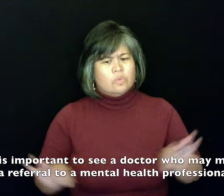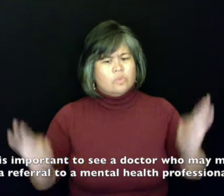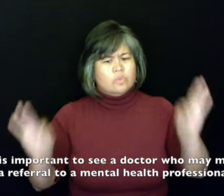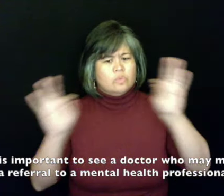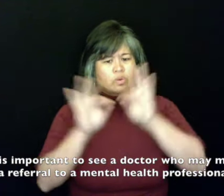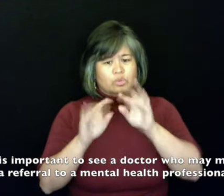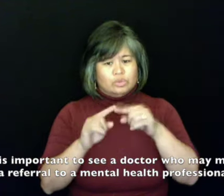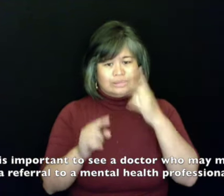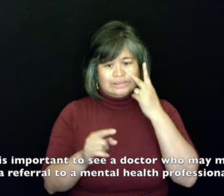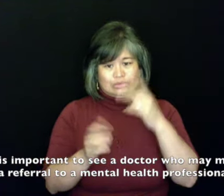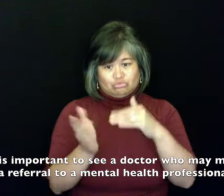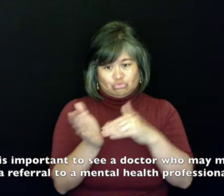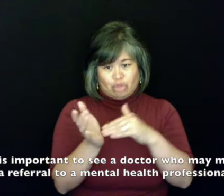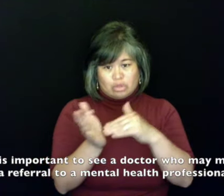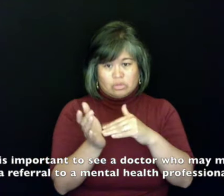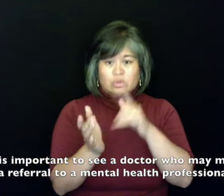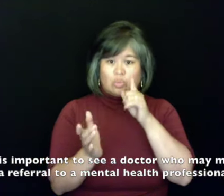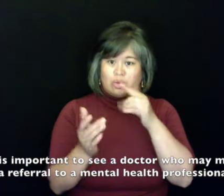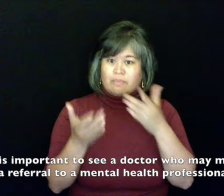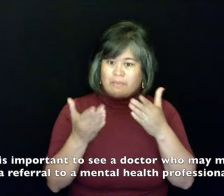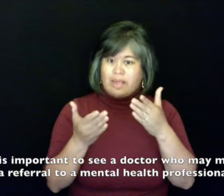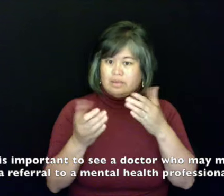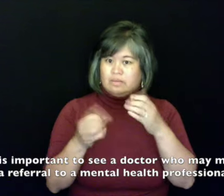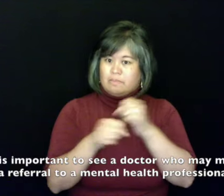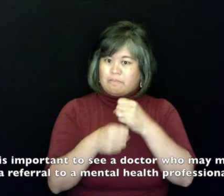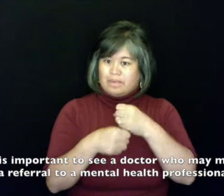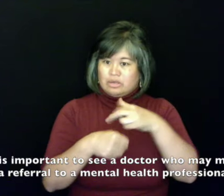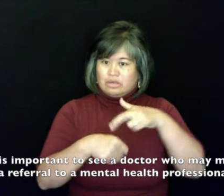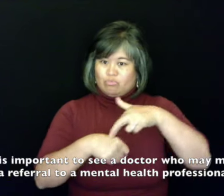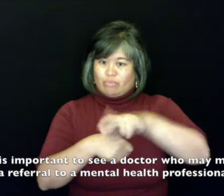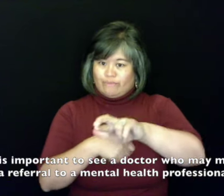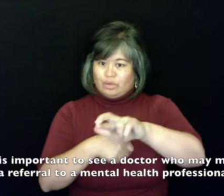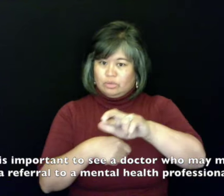it is important to see a doctor who will make a referral to a mental health professional.